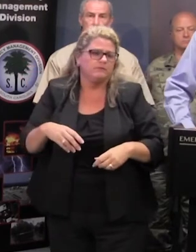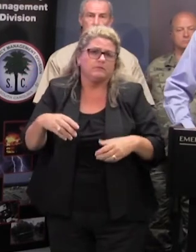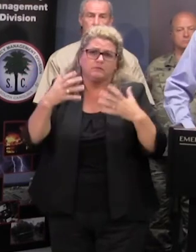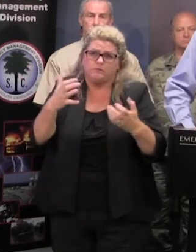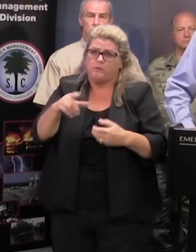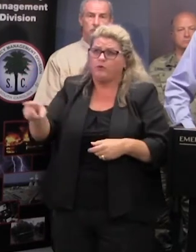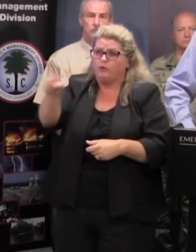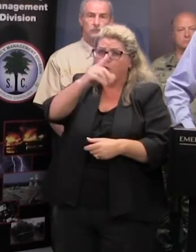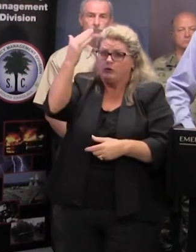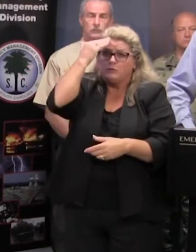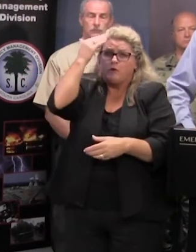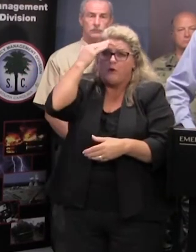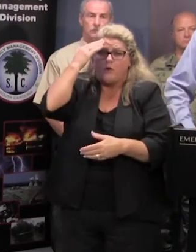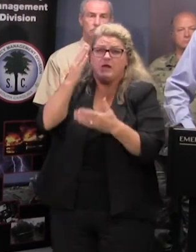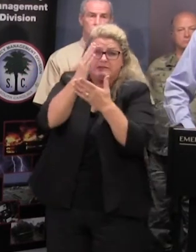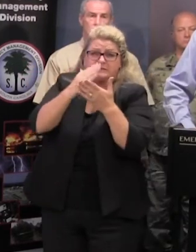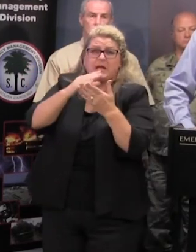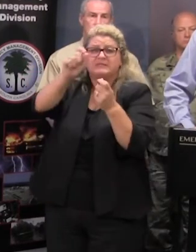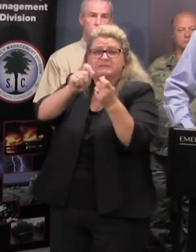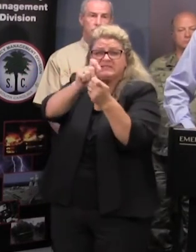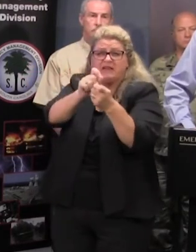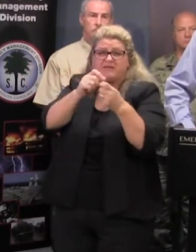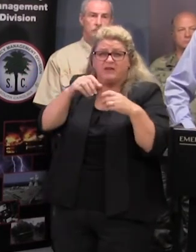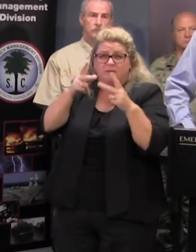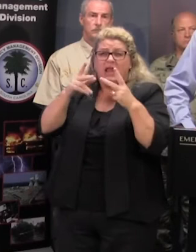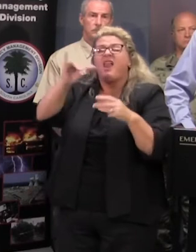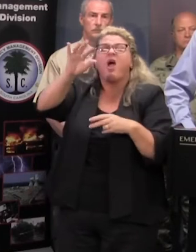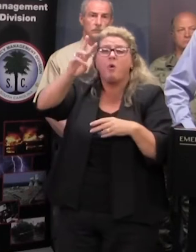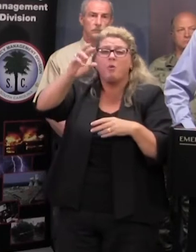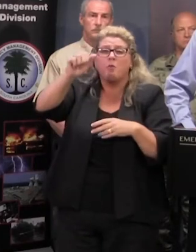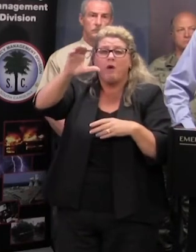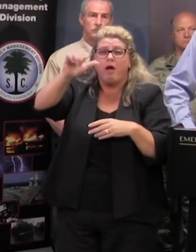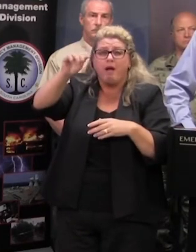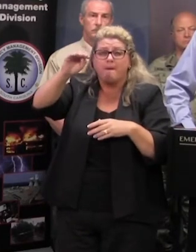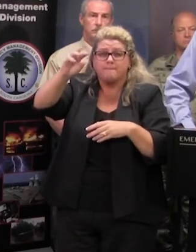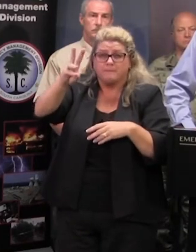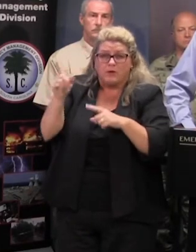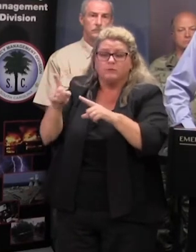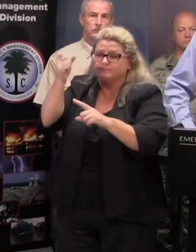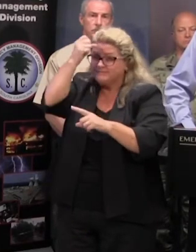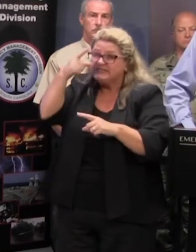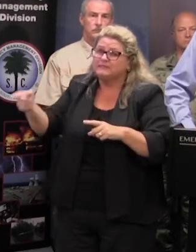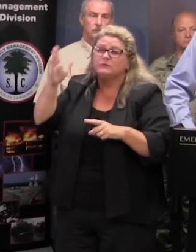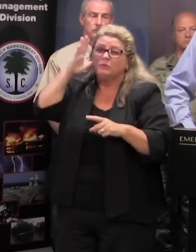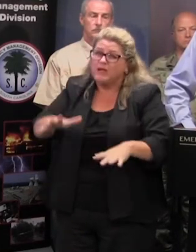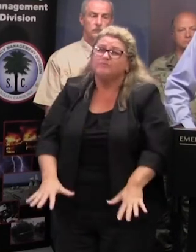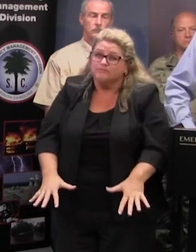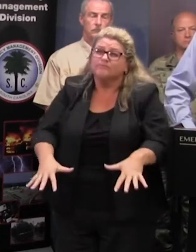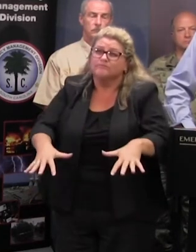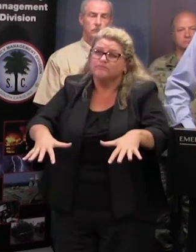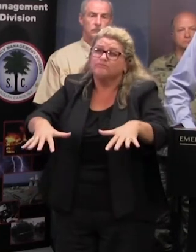everyone to know that in some of these areas specifically like the waccamaw river for example that we will see that river rise to